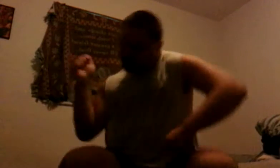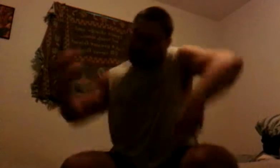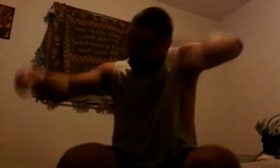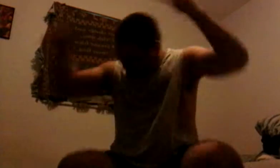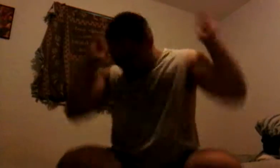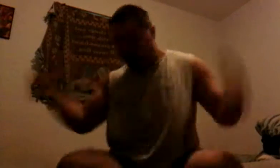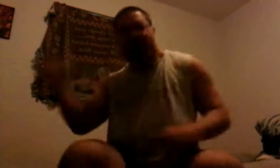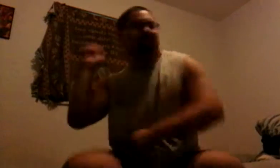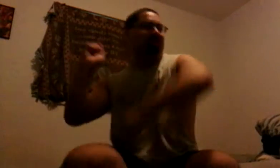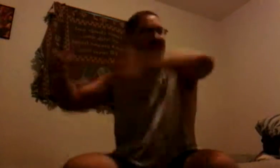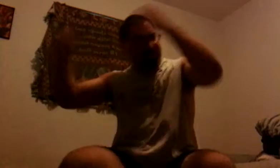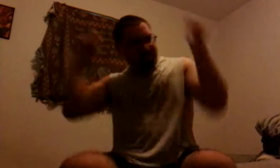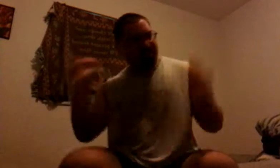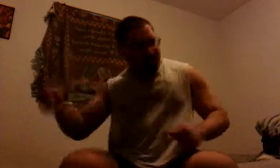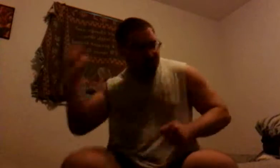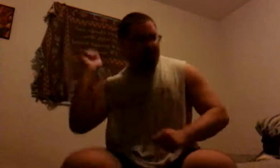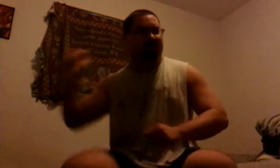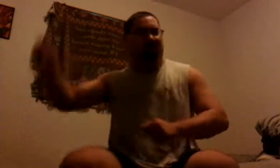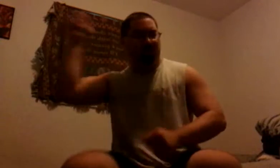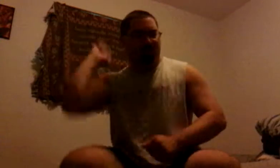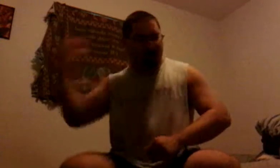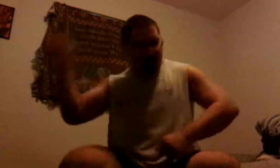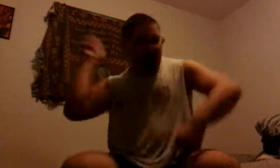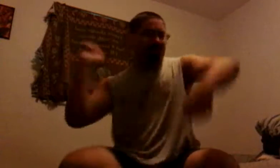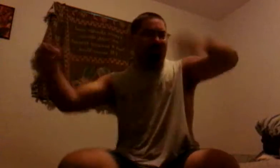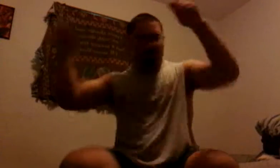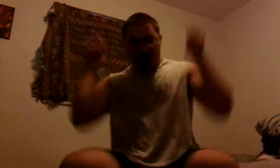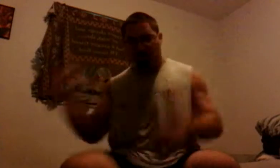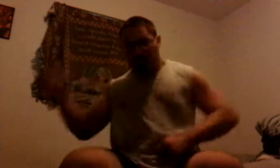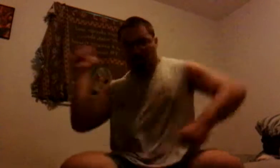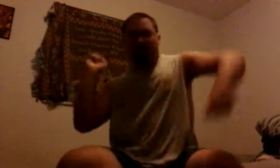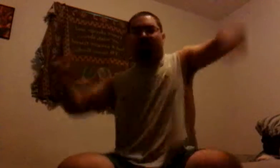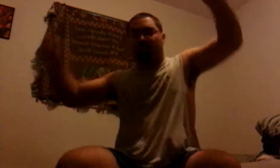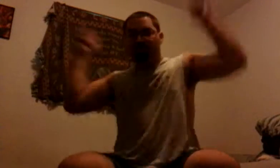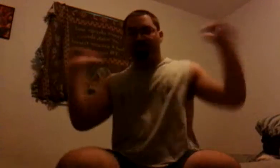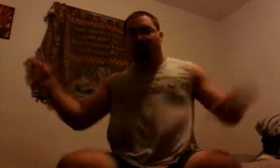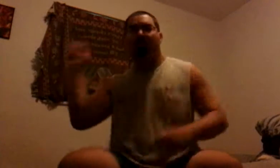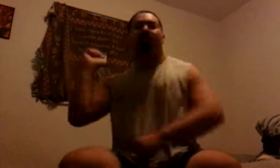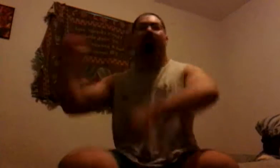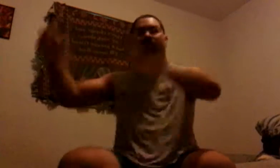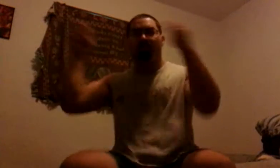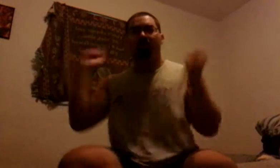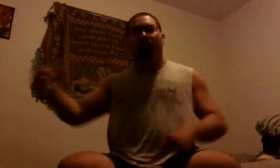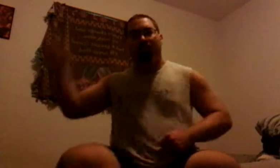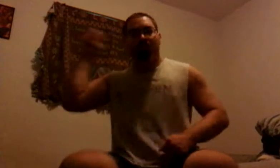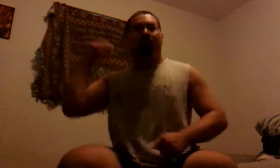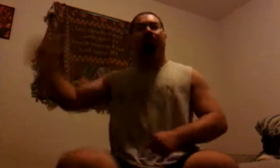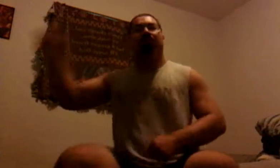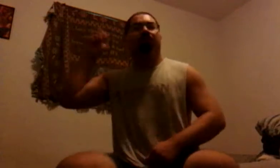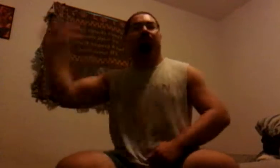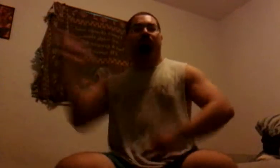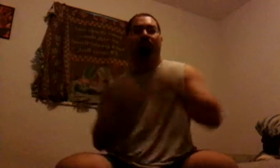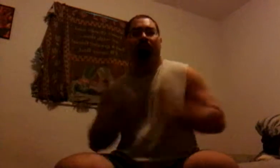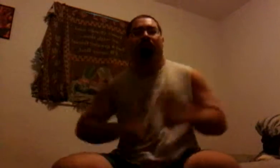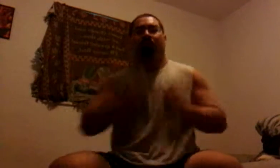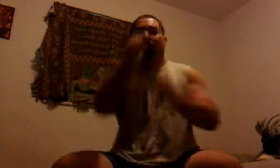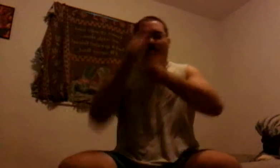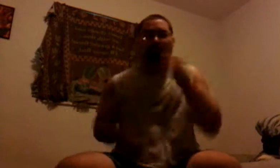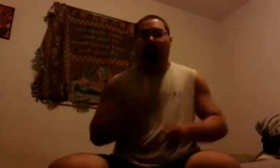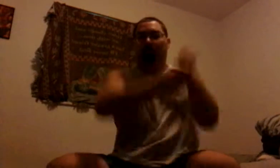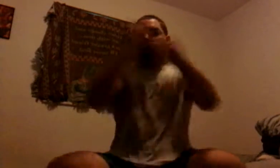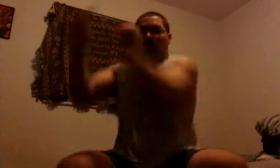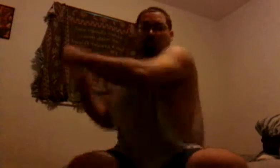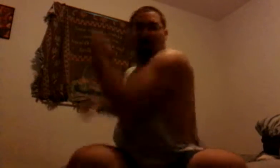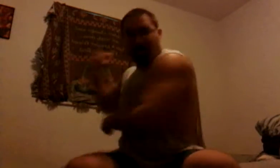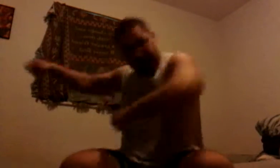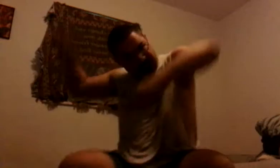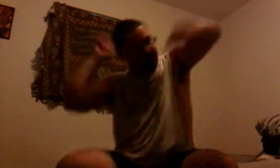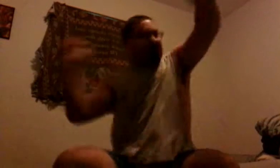me The conscience calls Guilty to come The